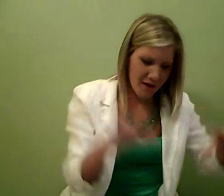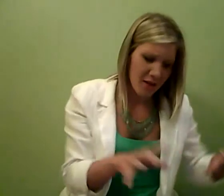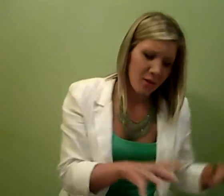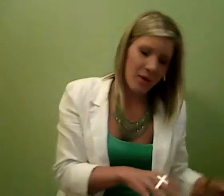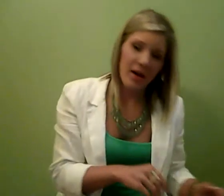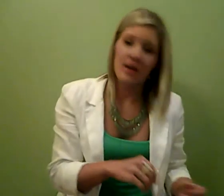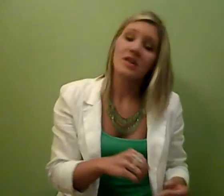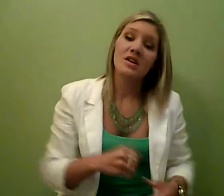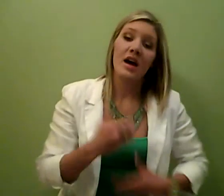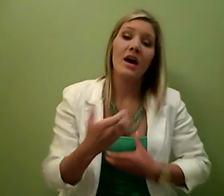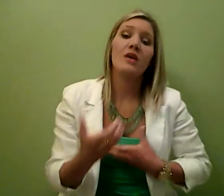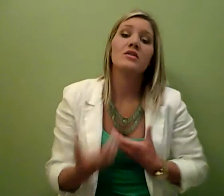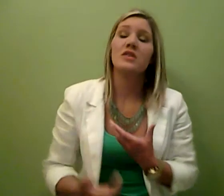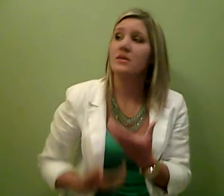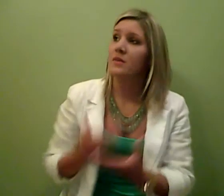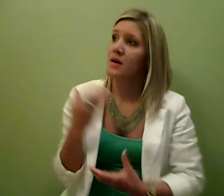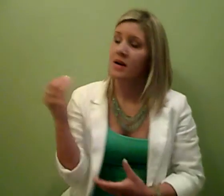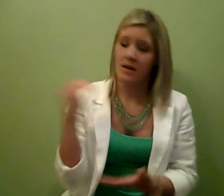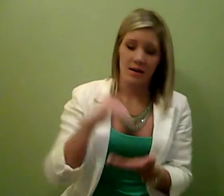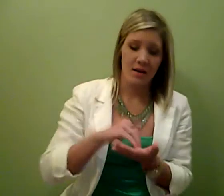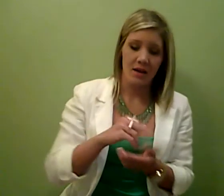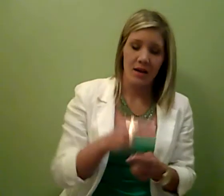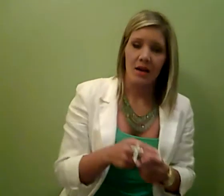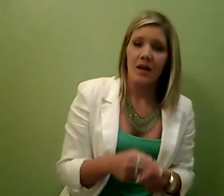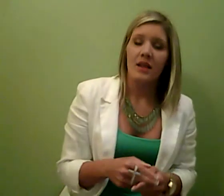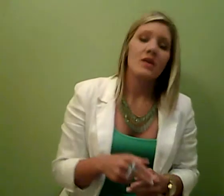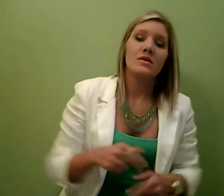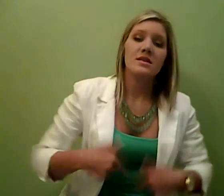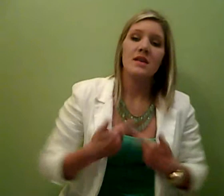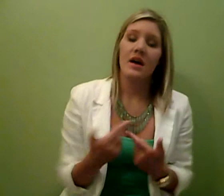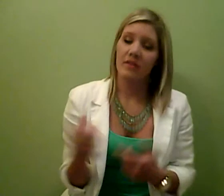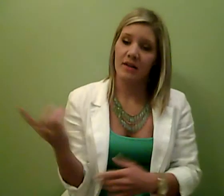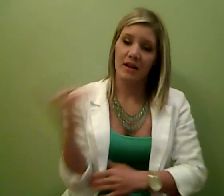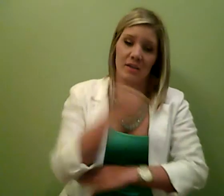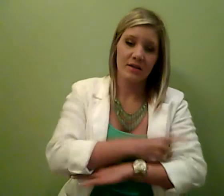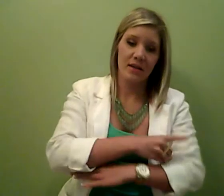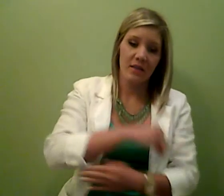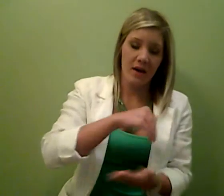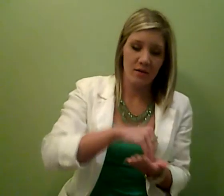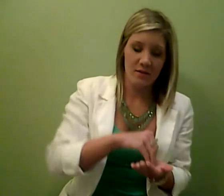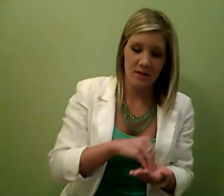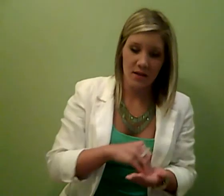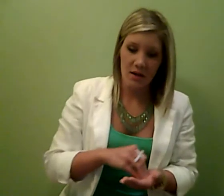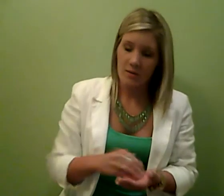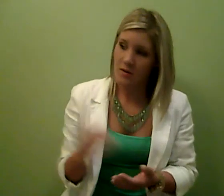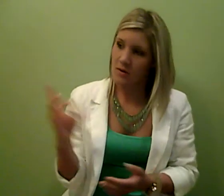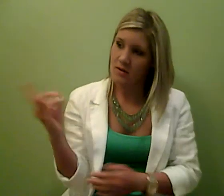And the way she called my name Well I've lived those seven days a thousand times Those